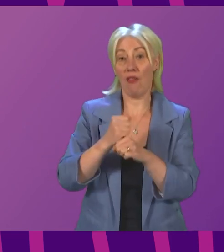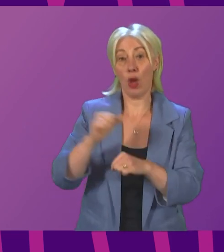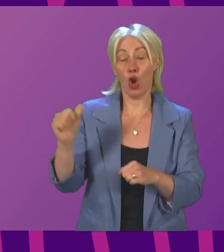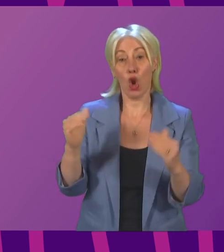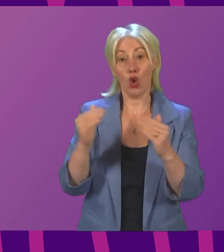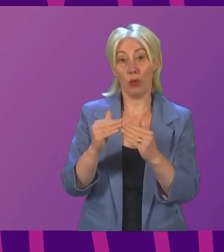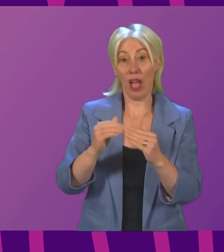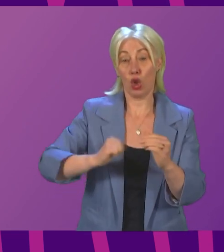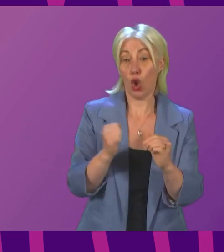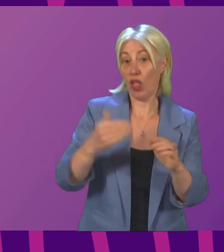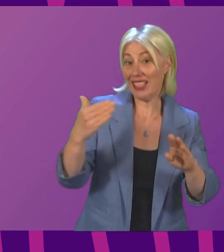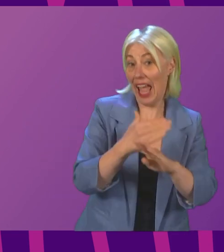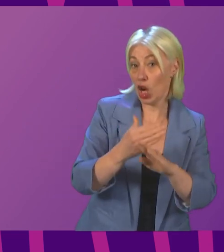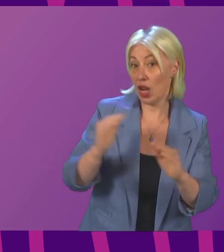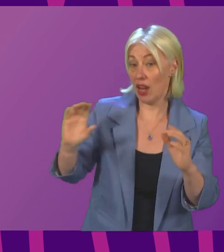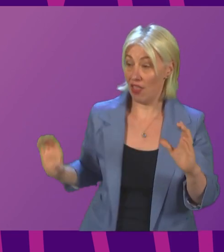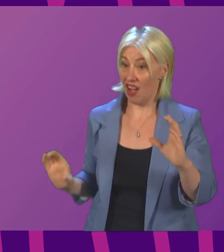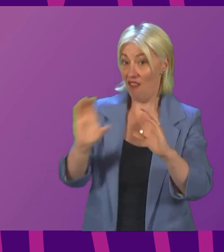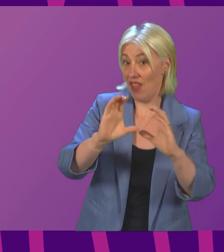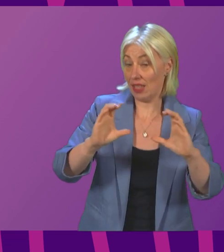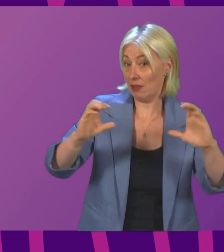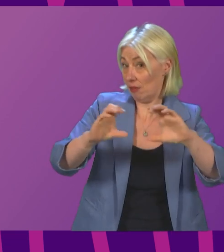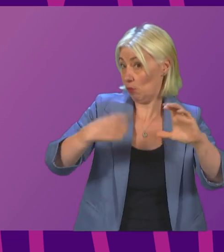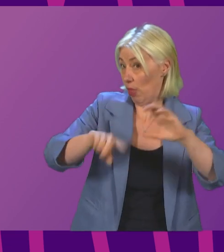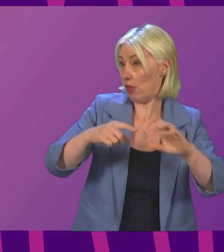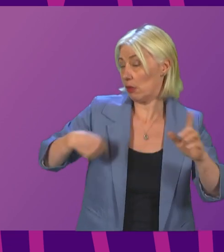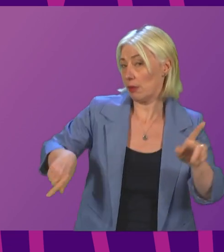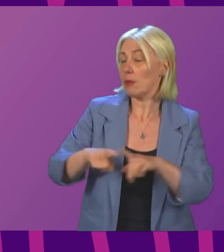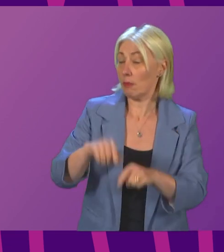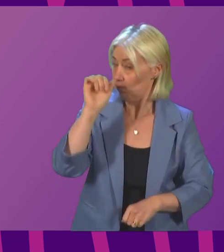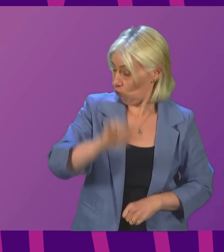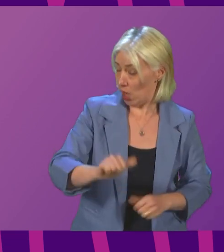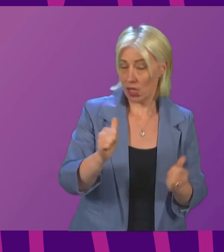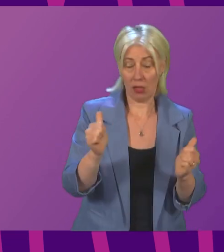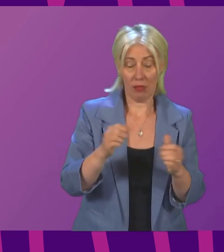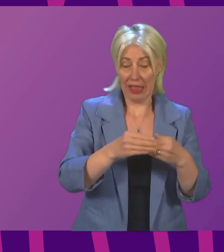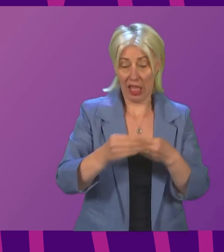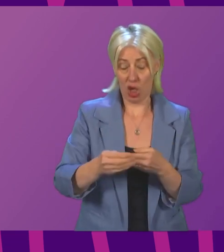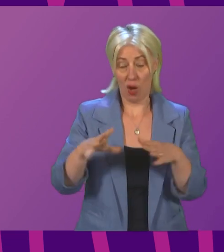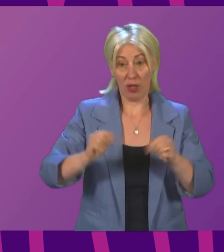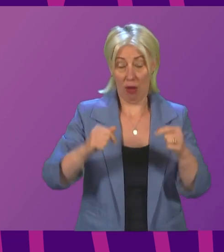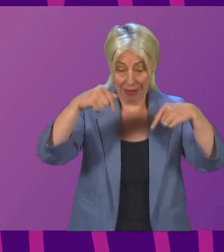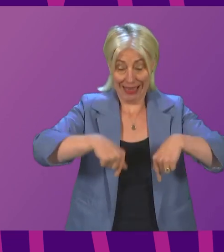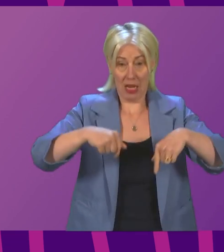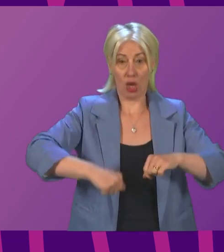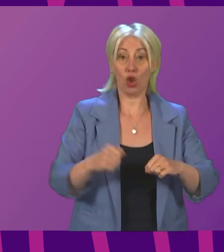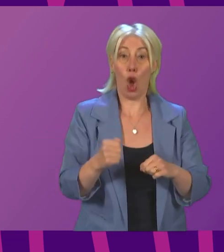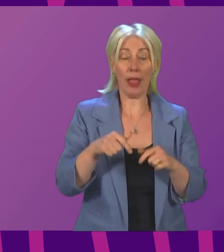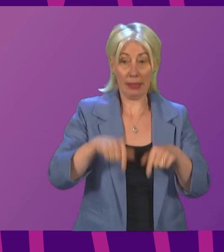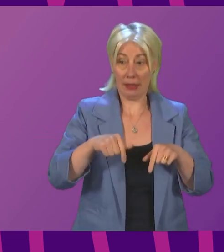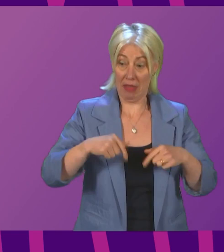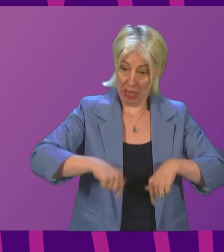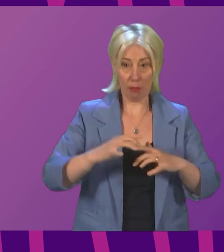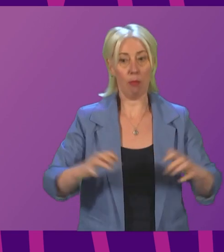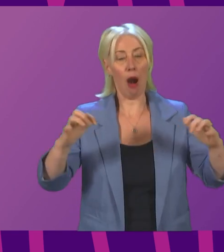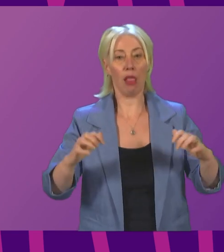and investment? First Minister. I agree very strongly that leadership starts at home. For us, that's here in Scotland, in this